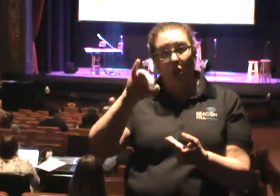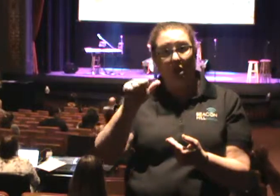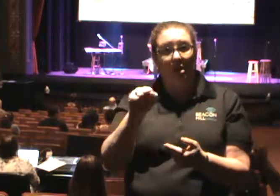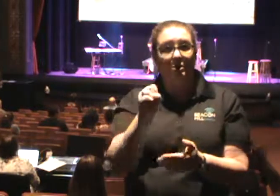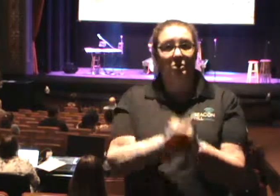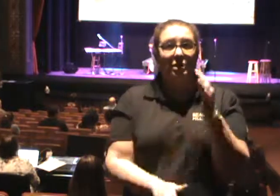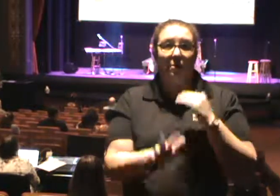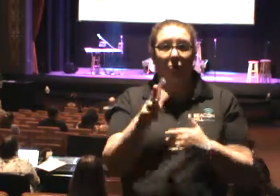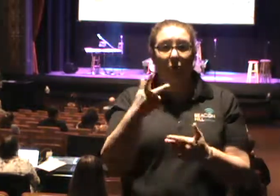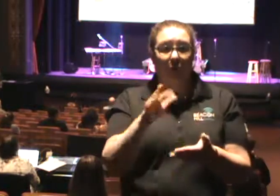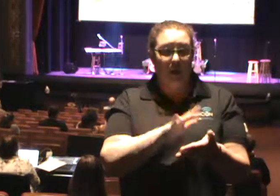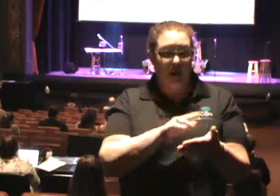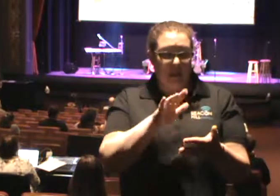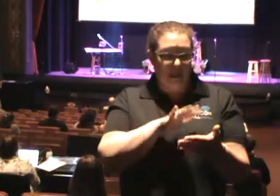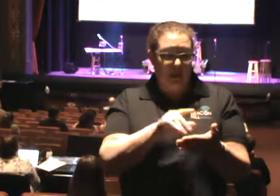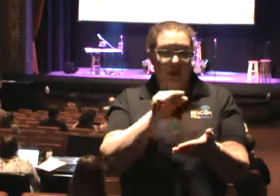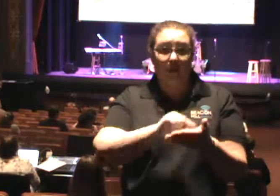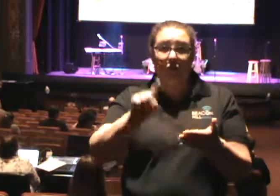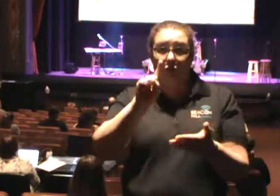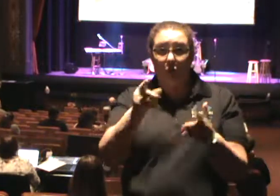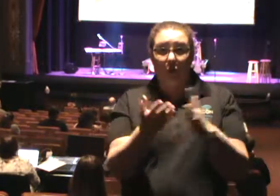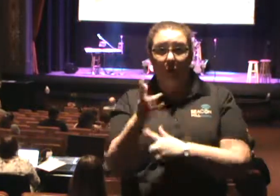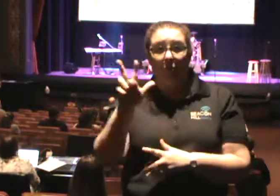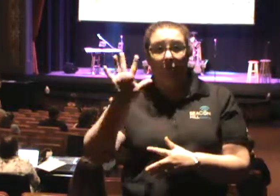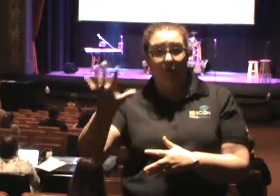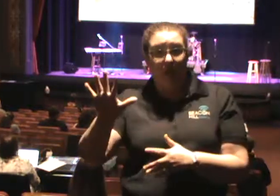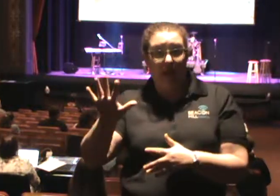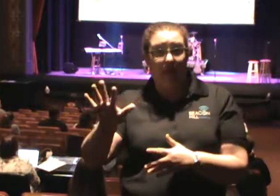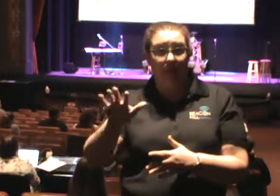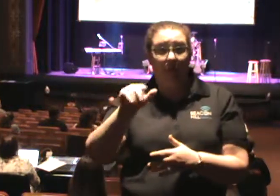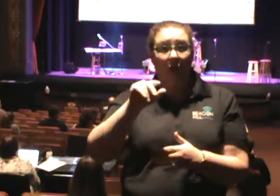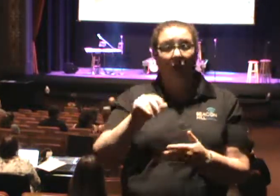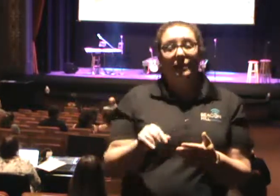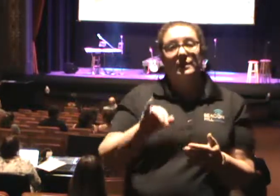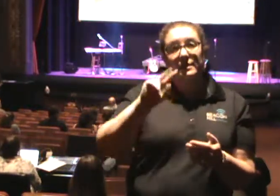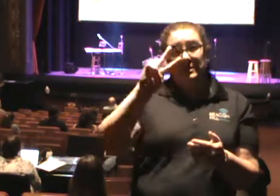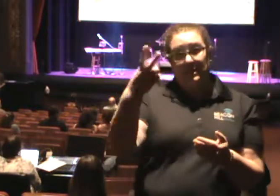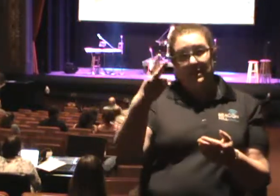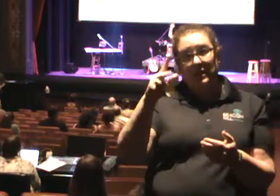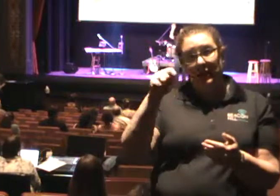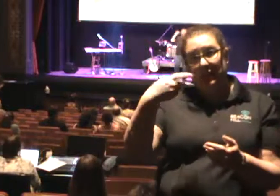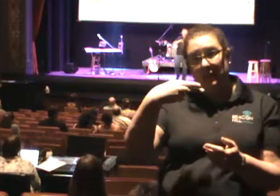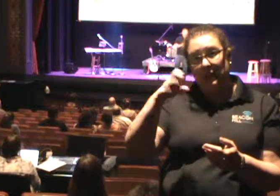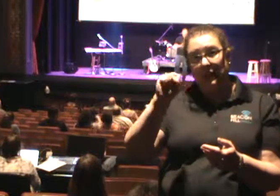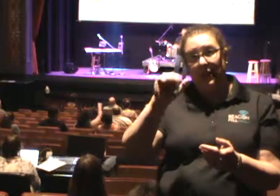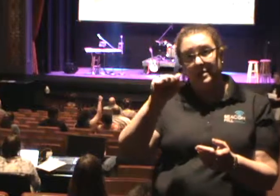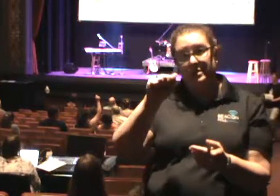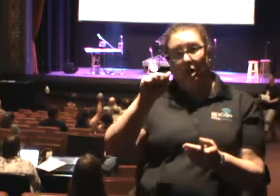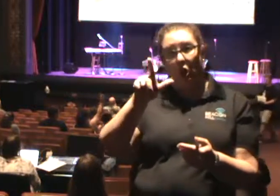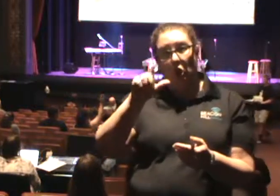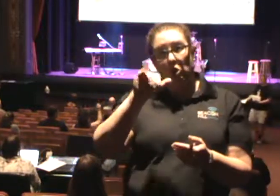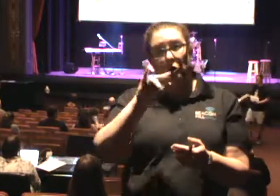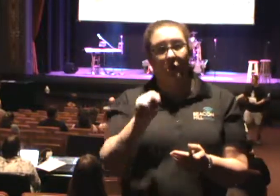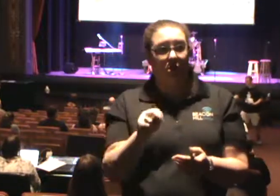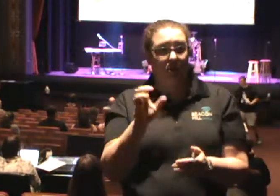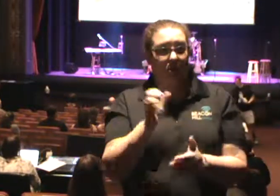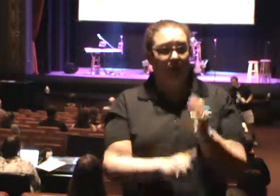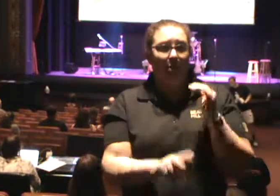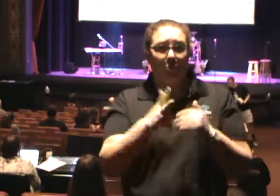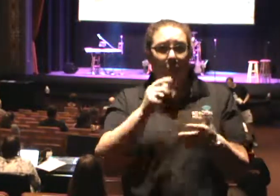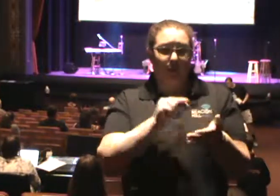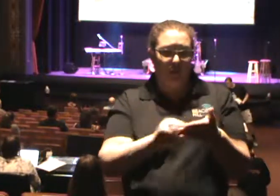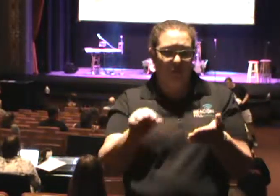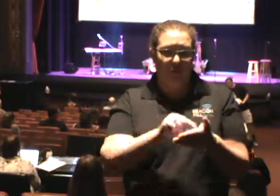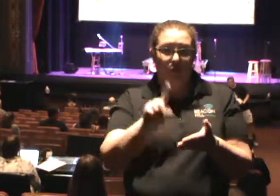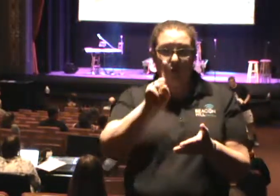studying verses 1 through 5 this morning. If you do not have a copy of God's Word with you today, just raise your hand. And these Beacon Hill team